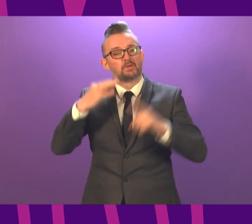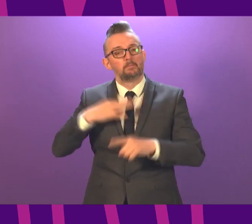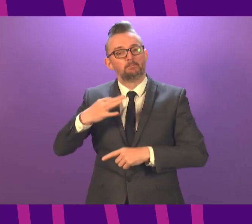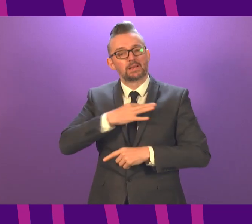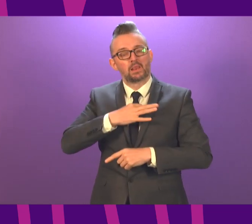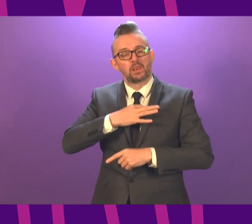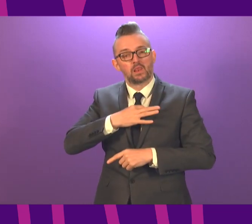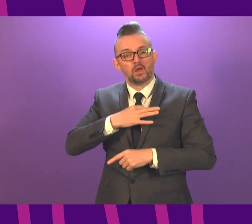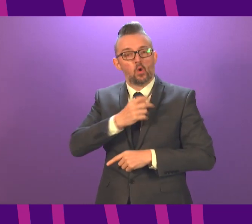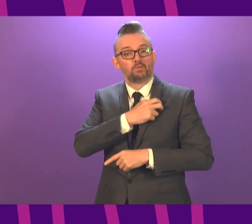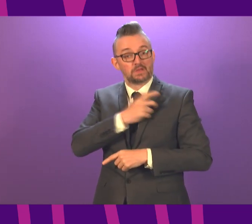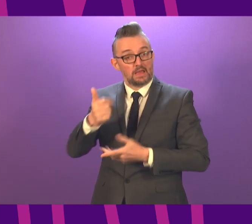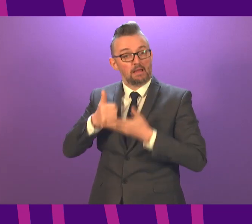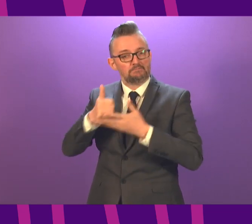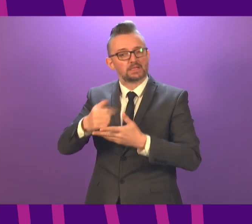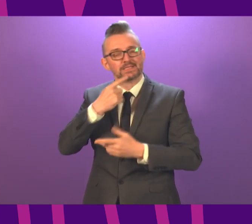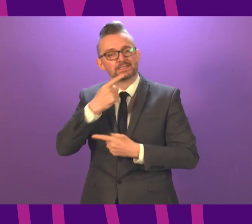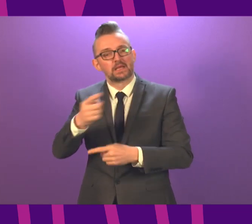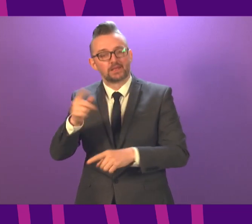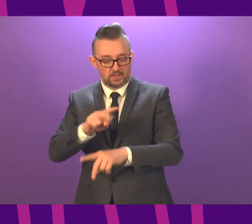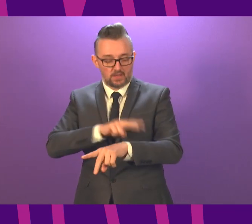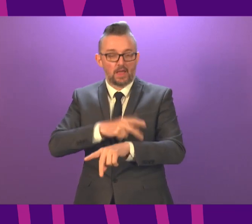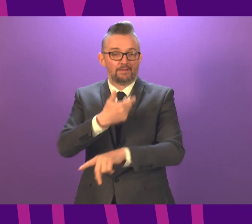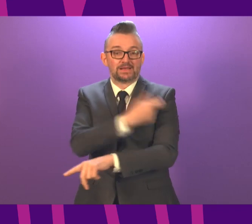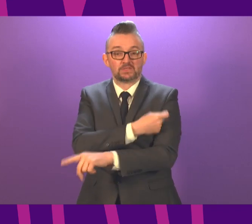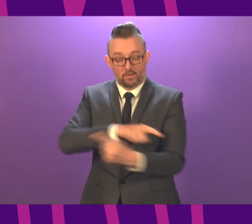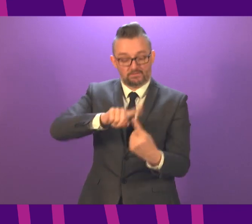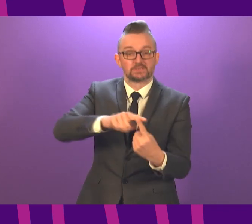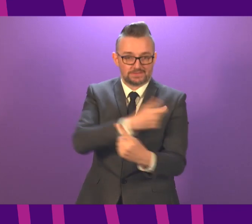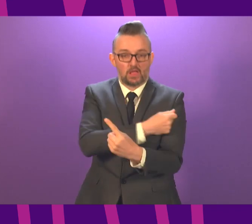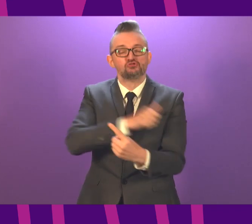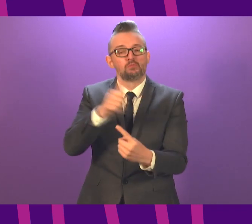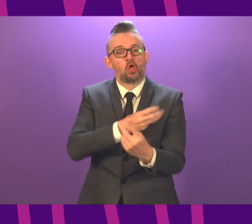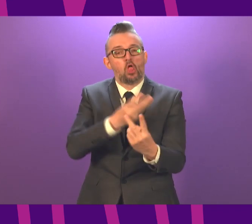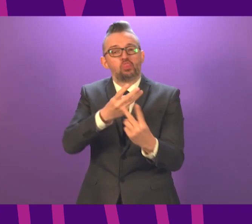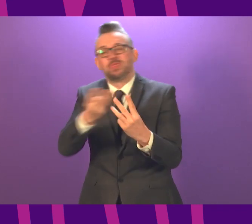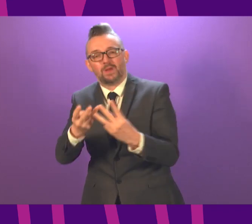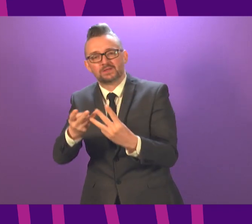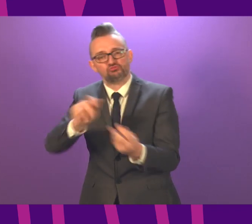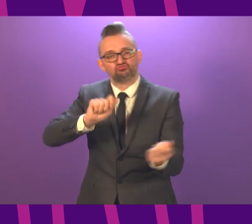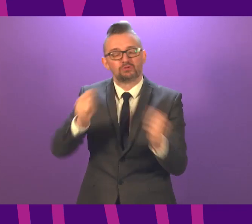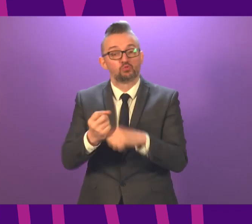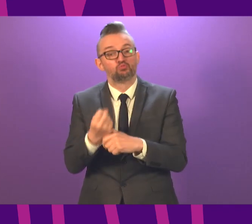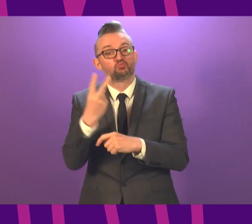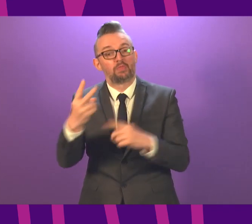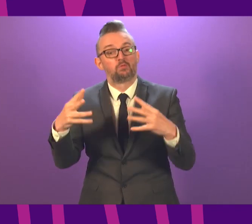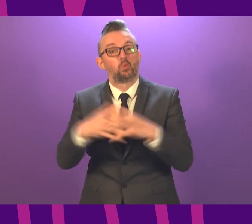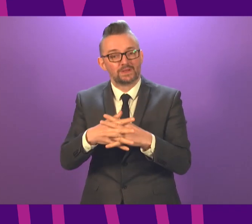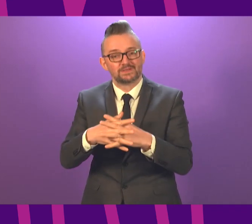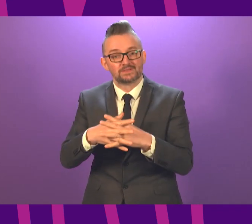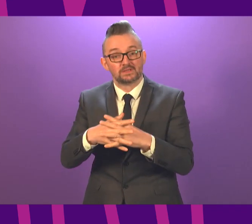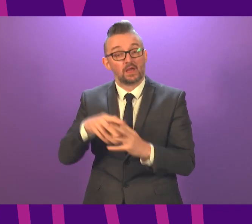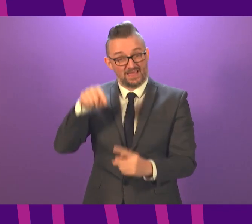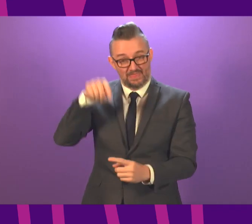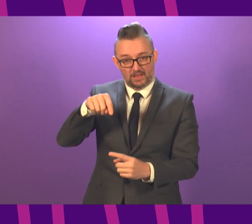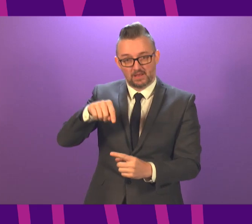advice on doing the second dose of the vaccine up to 12 weeks after the first dose, as opposed to three weeks.